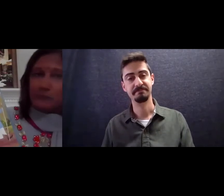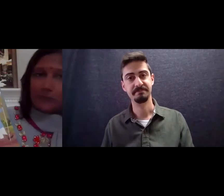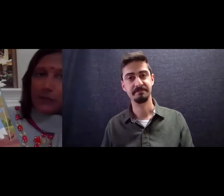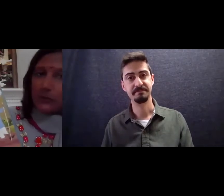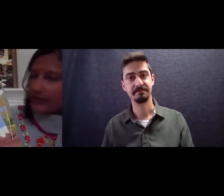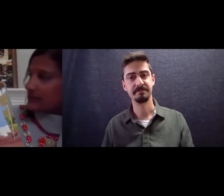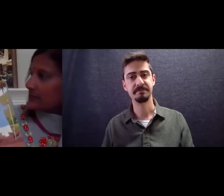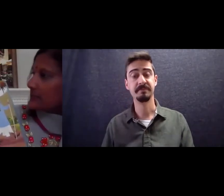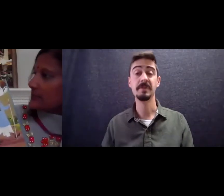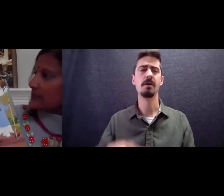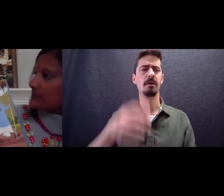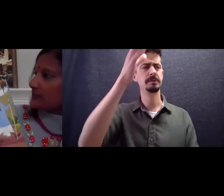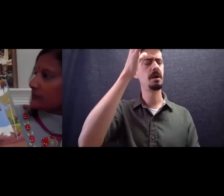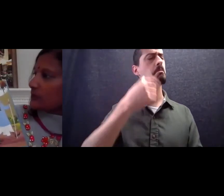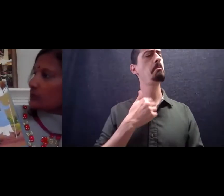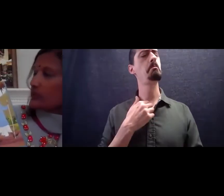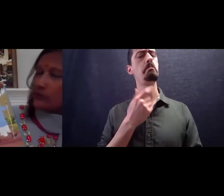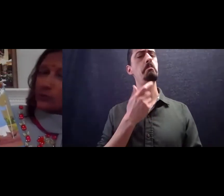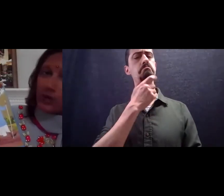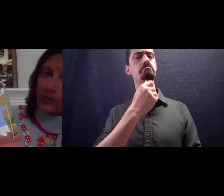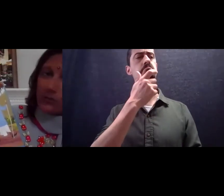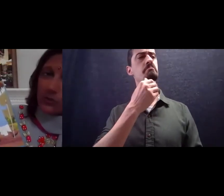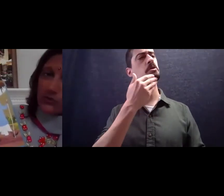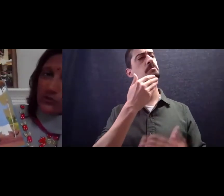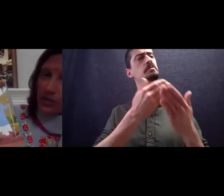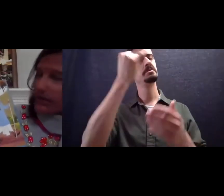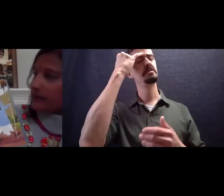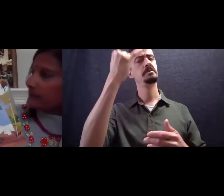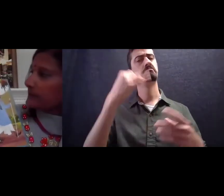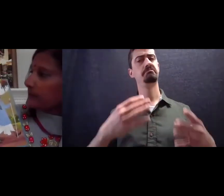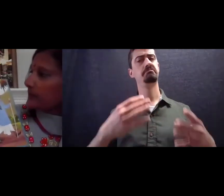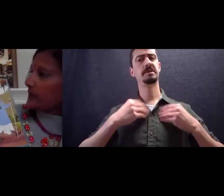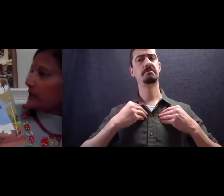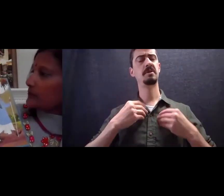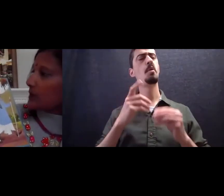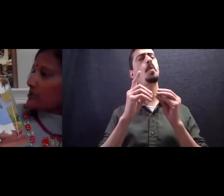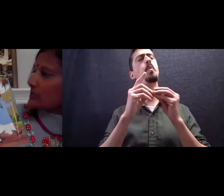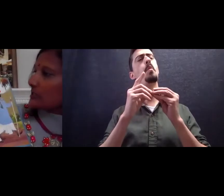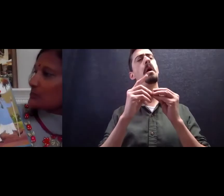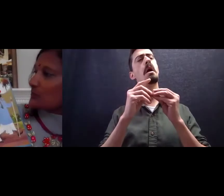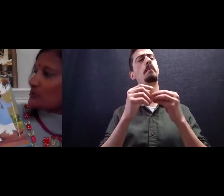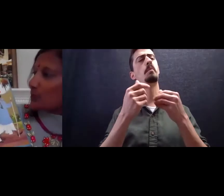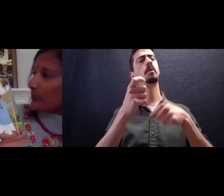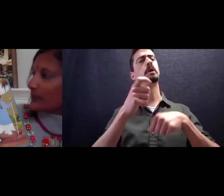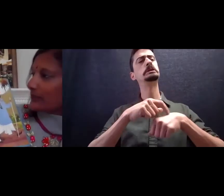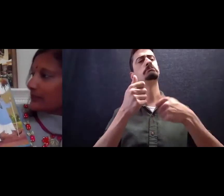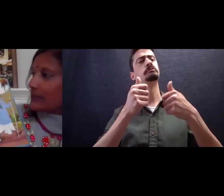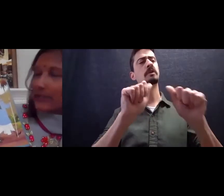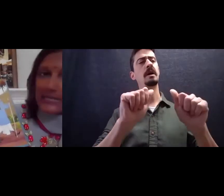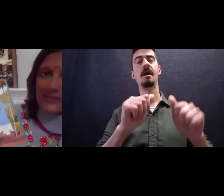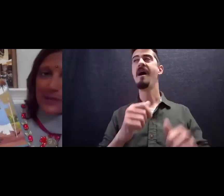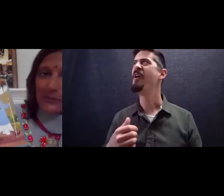she's Bapu liked this idea we'll give her one more try Raja leaped with joy